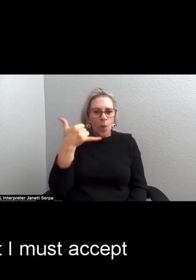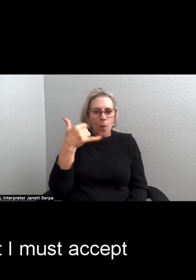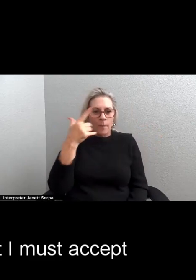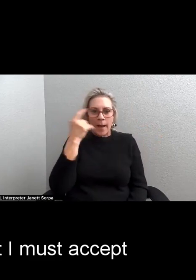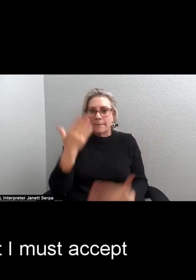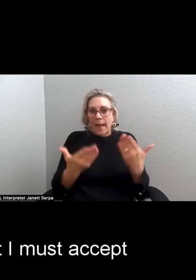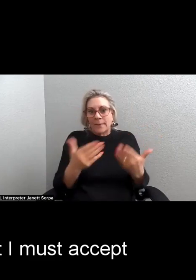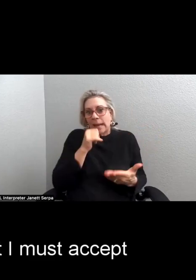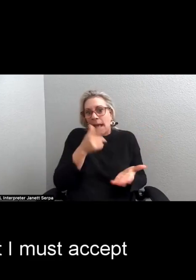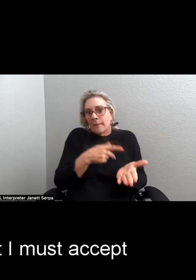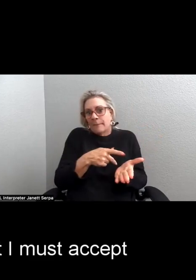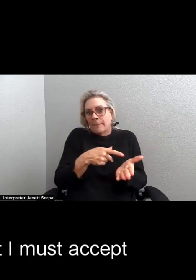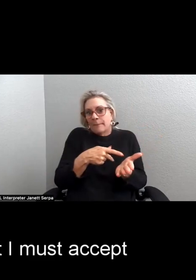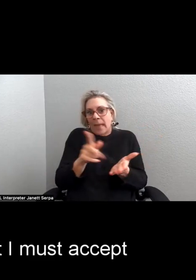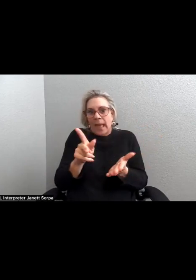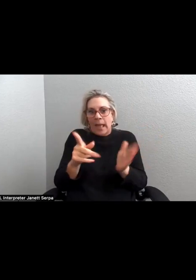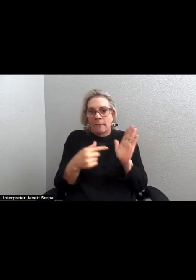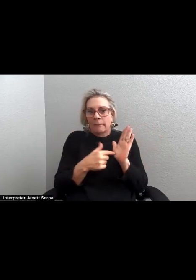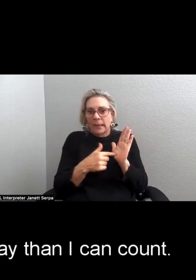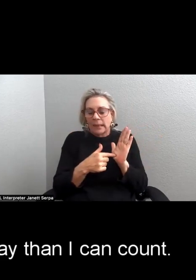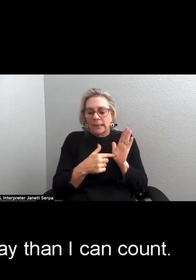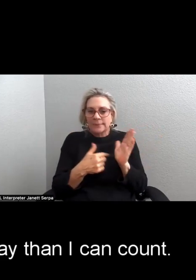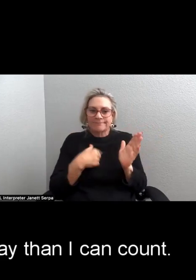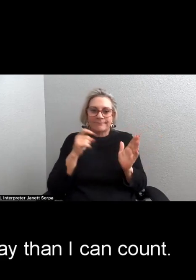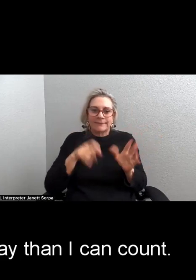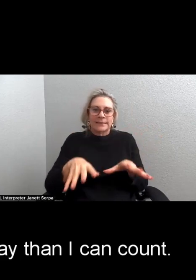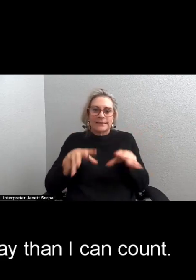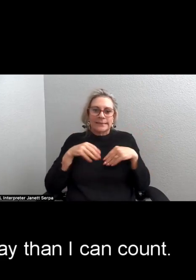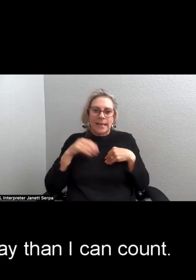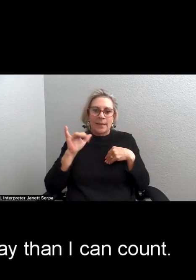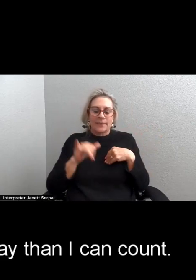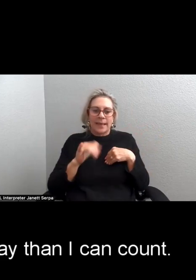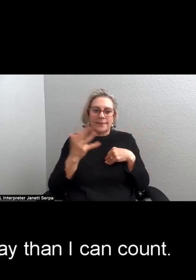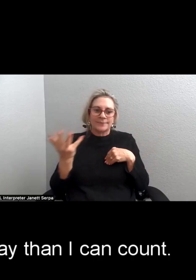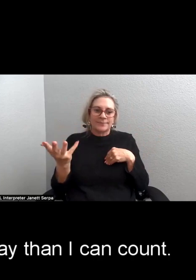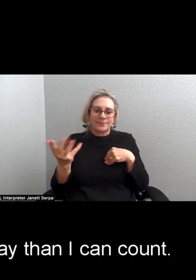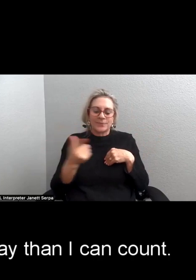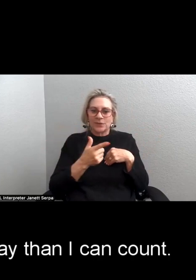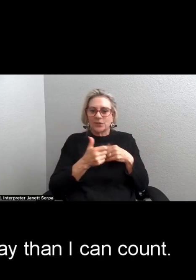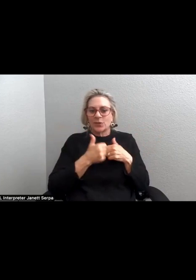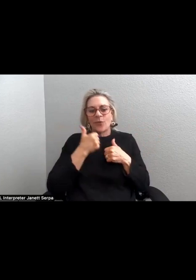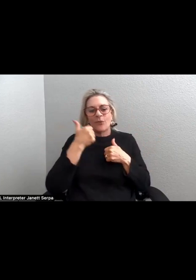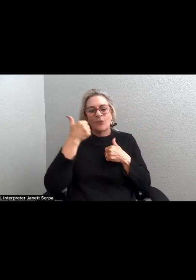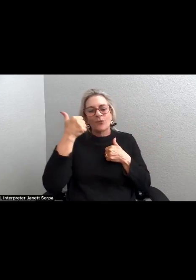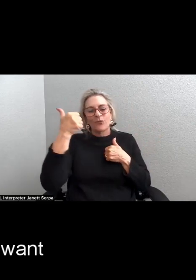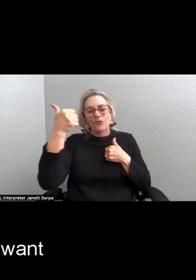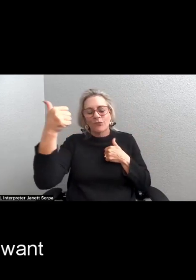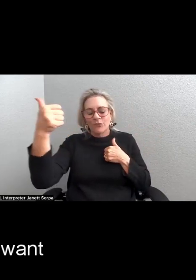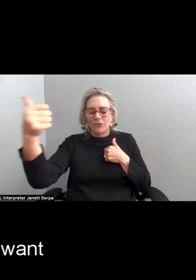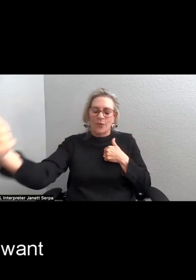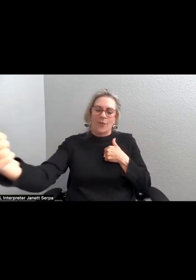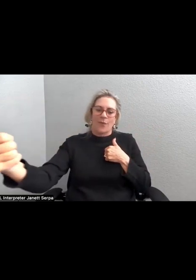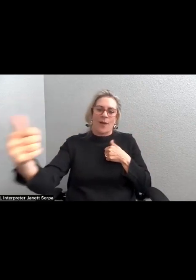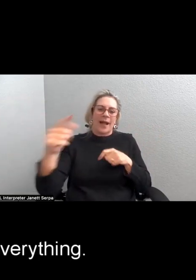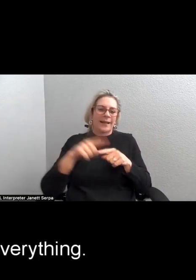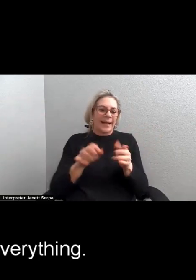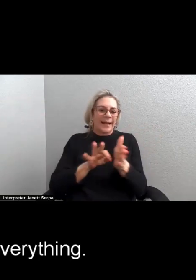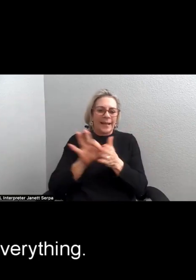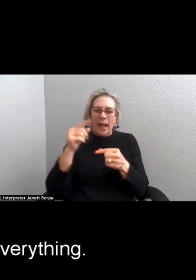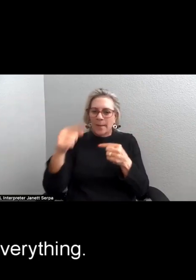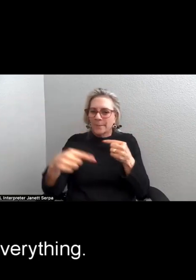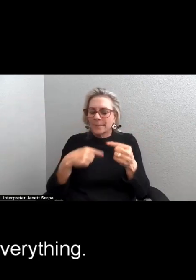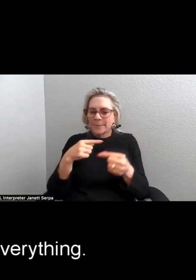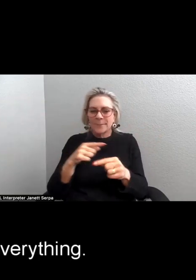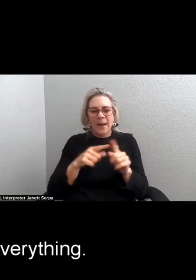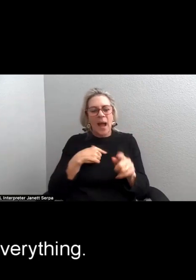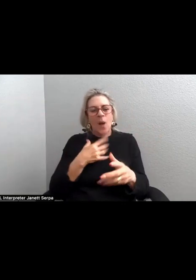bill, that I must accept, she's more miles away than I can count, that I want to tell